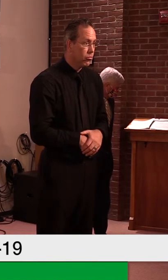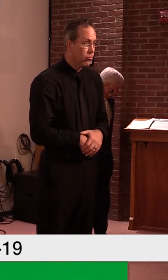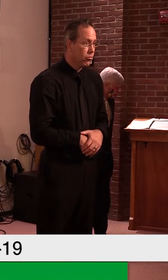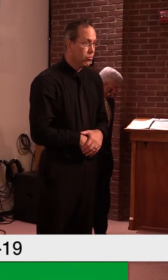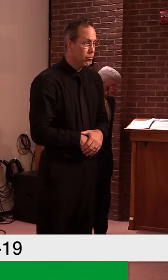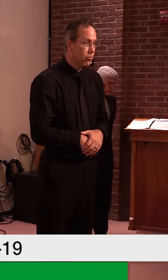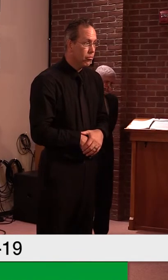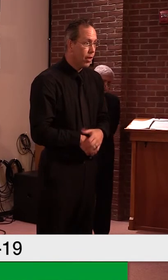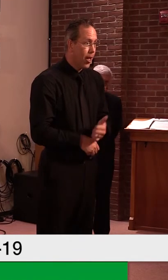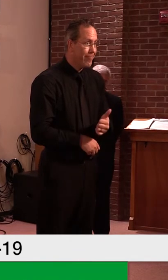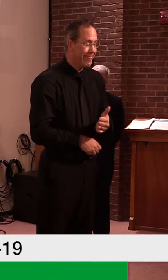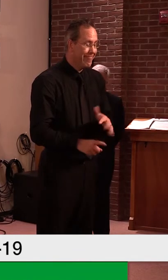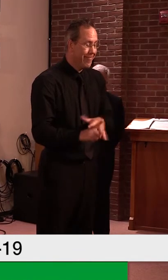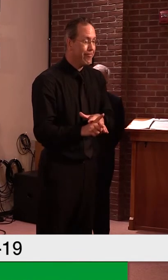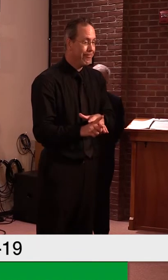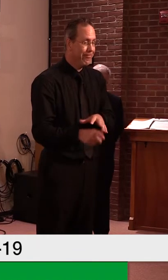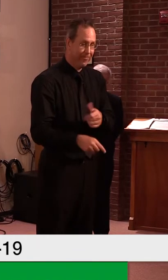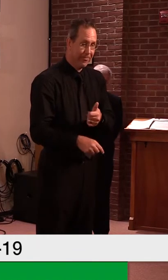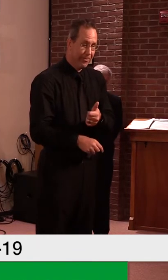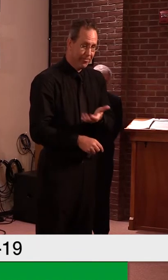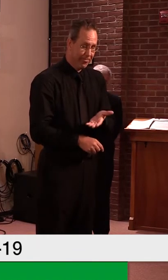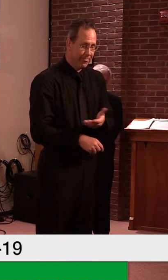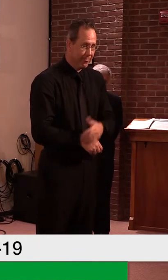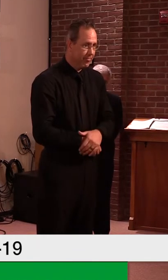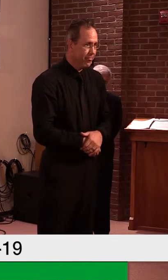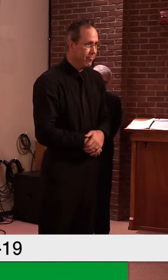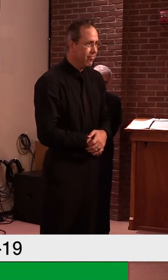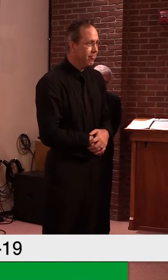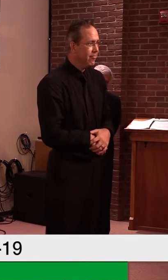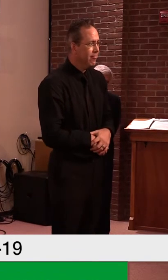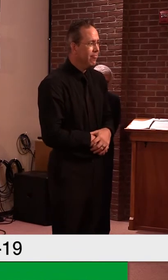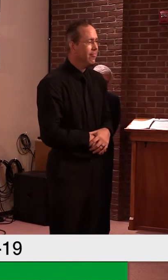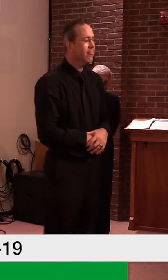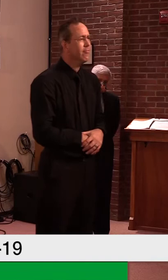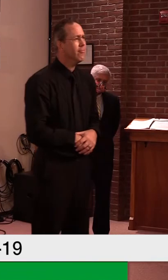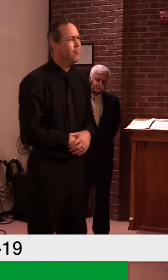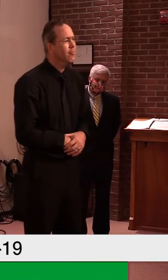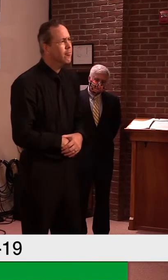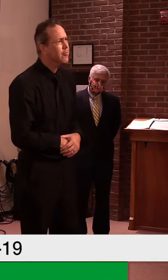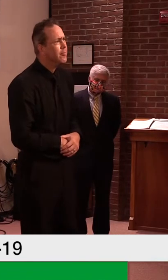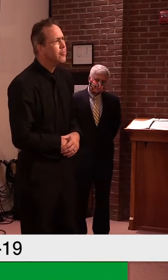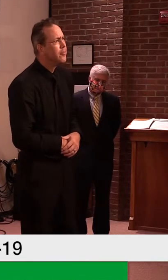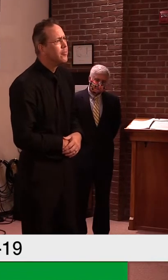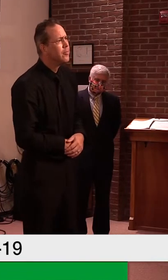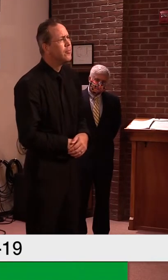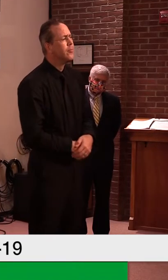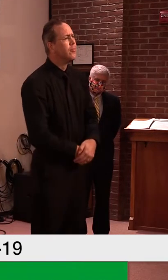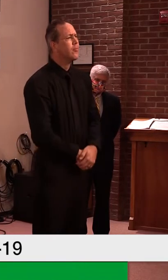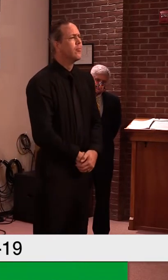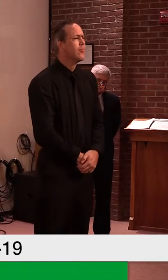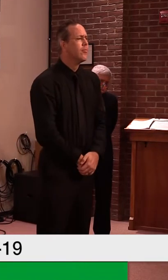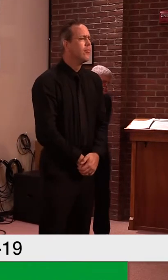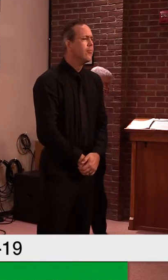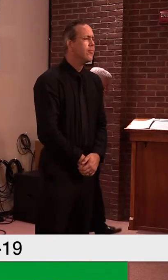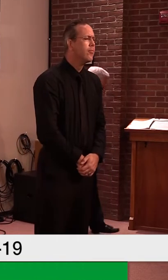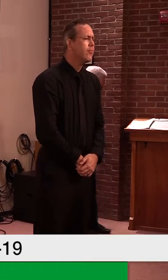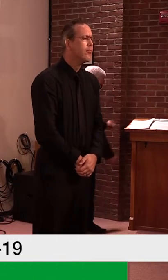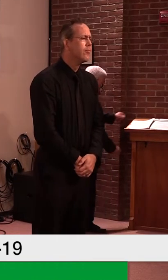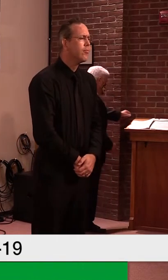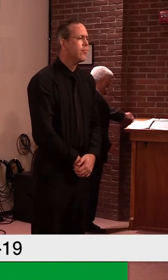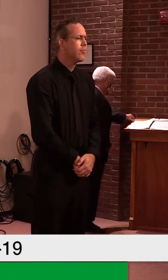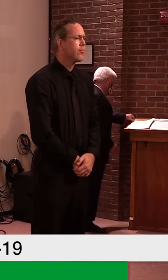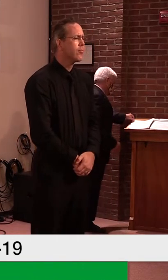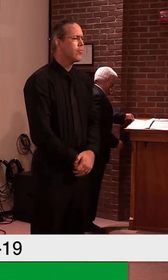Hi, can you hear me? We can. Oh, hi. Thank you. Um, this is a question for Secretary Smith. Um,